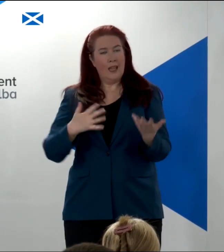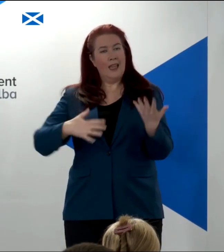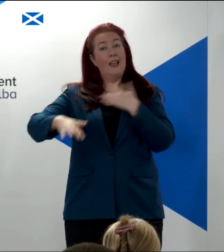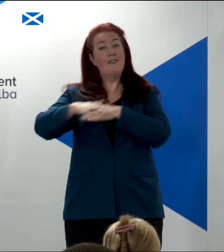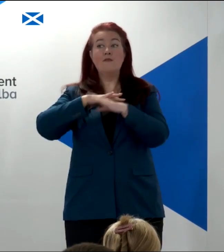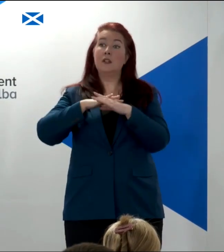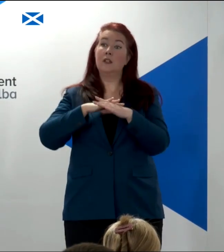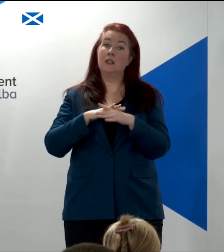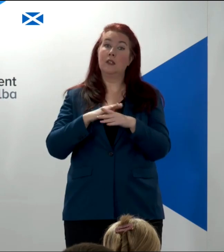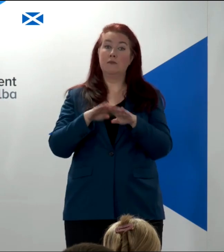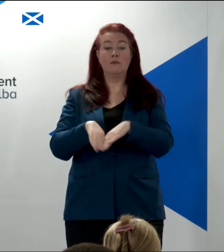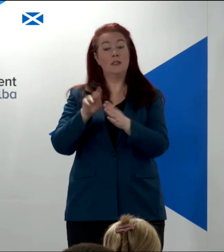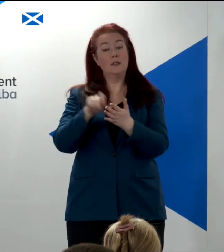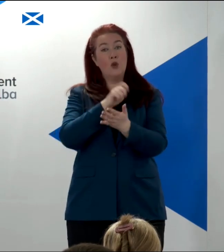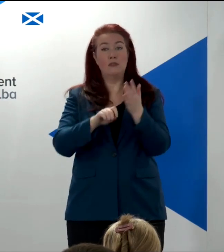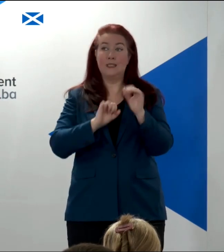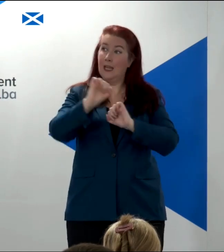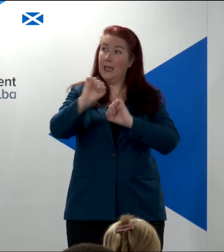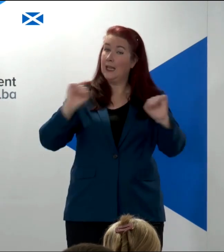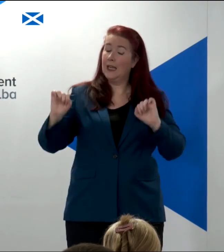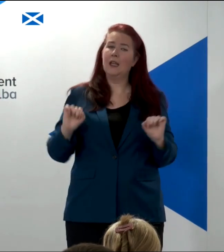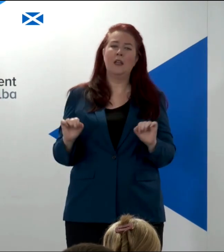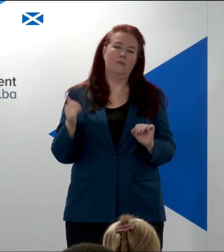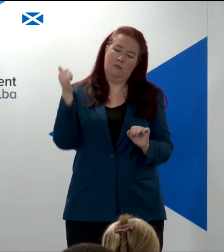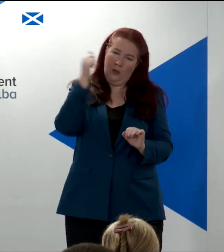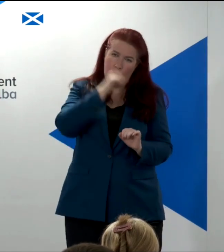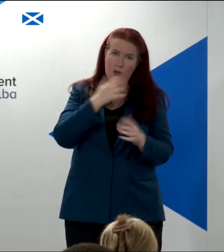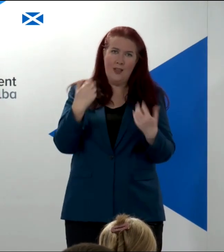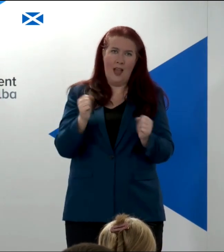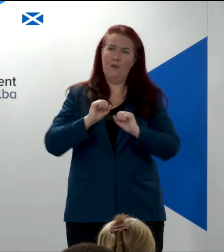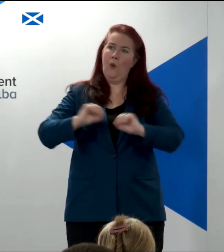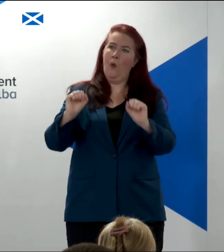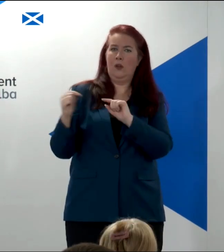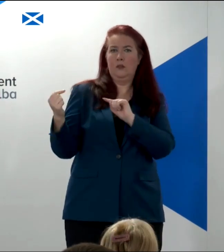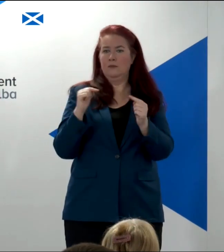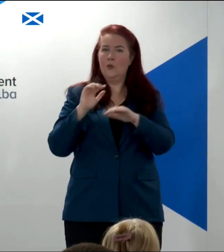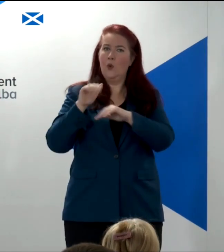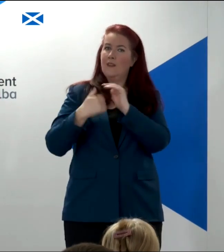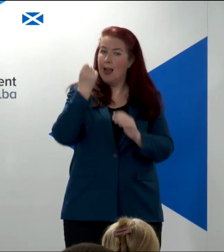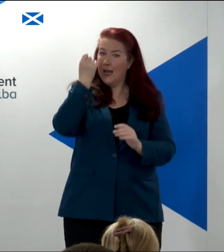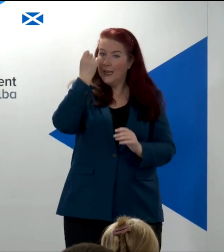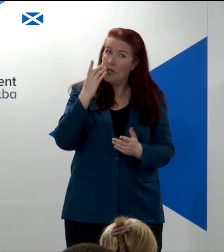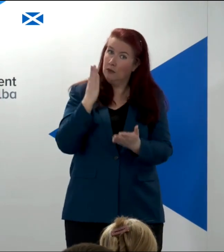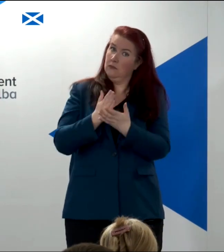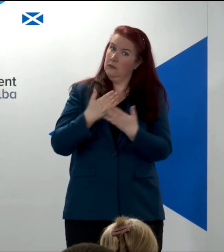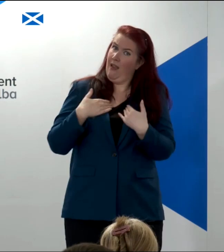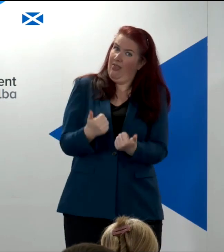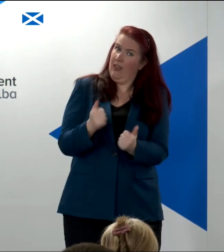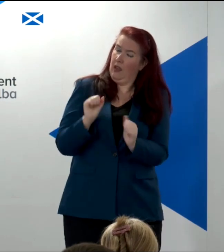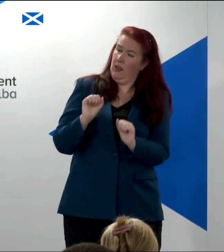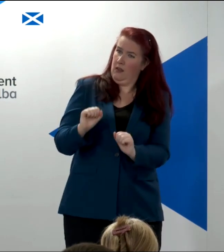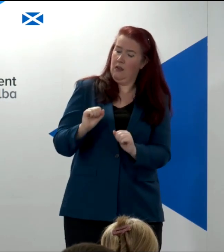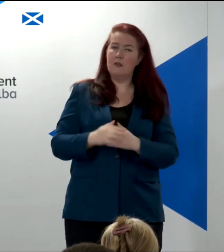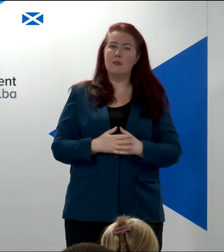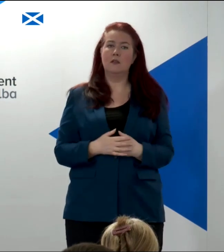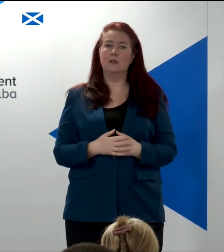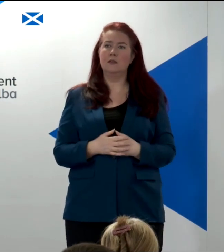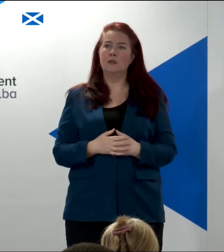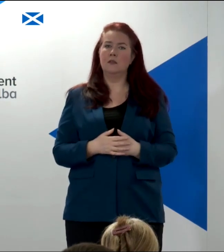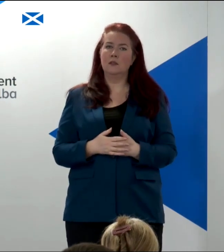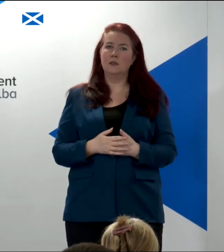of course, quite rightly, has its battle of ideas. That's healthy. But what characterises